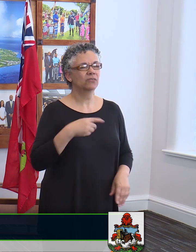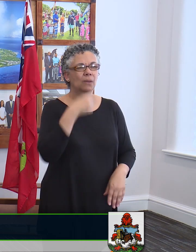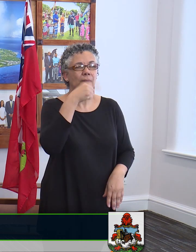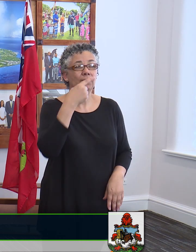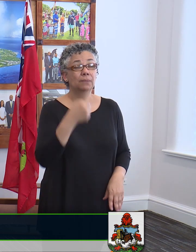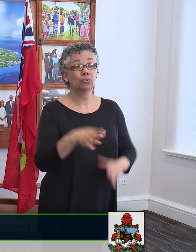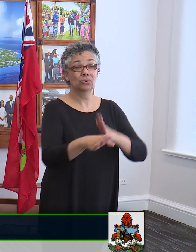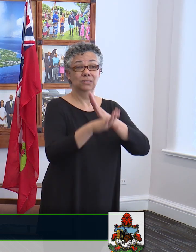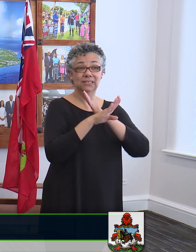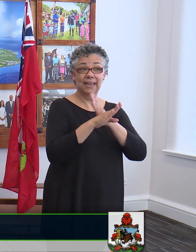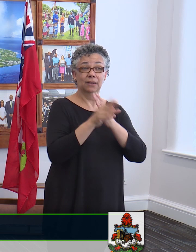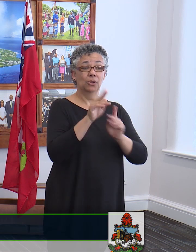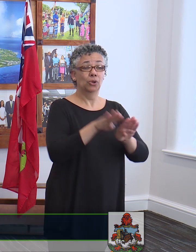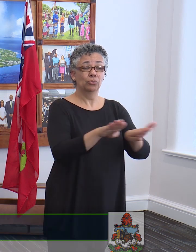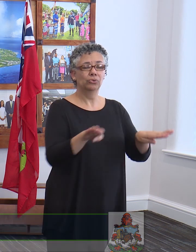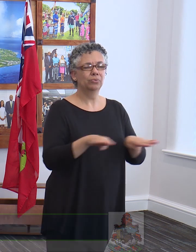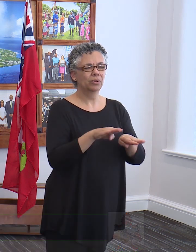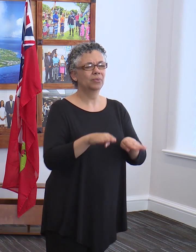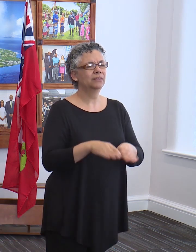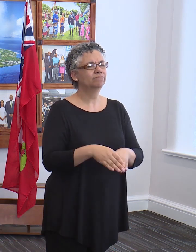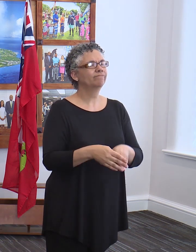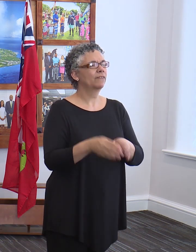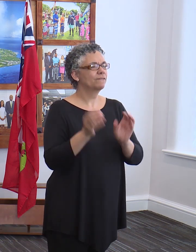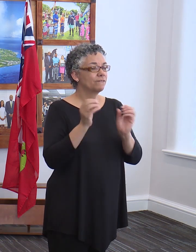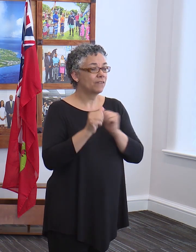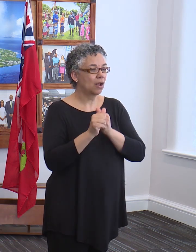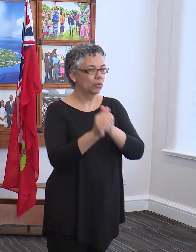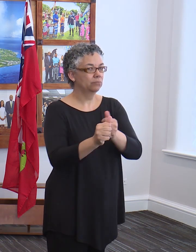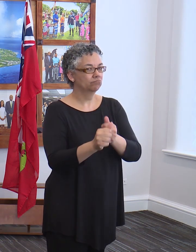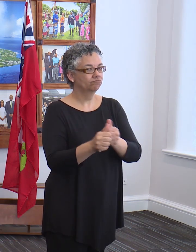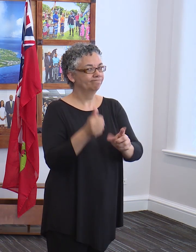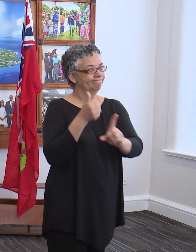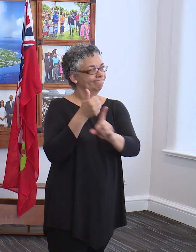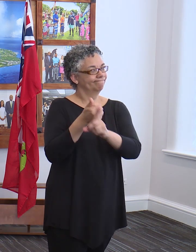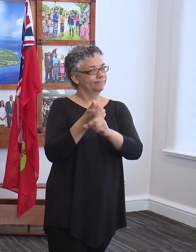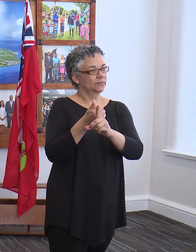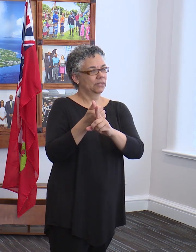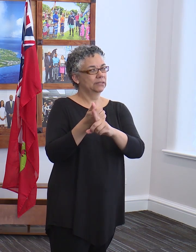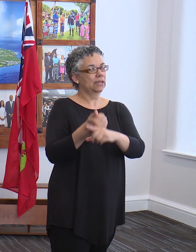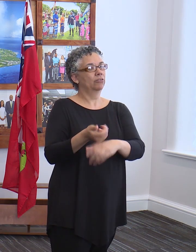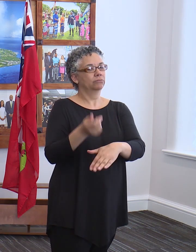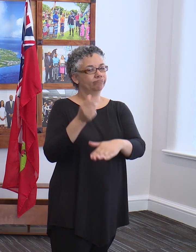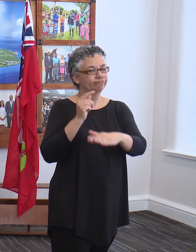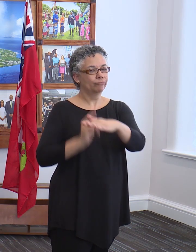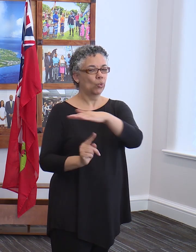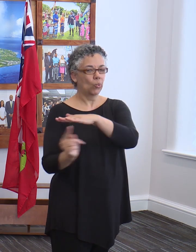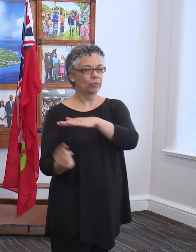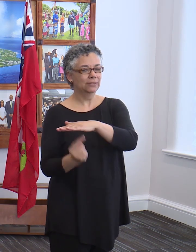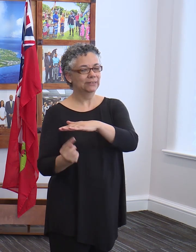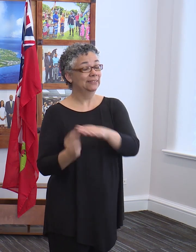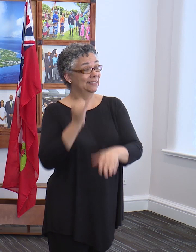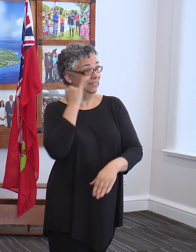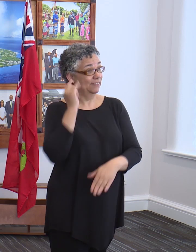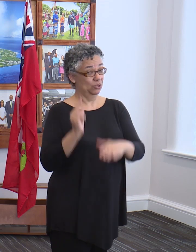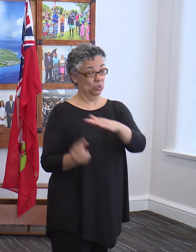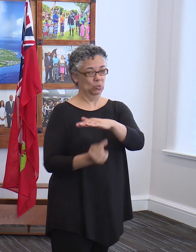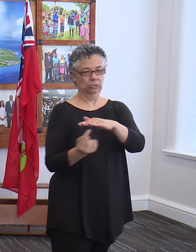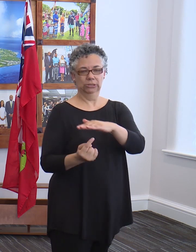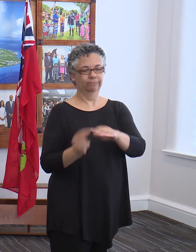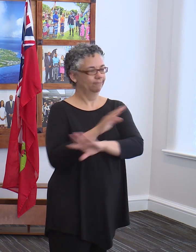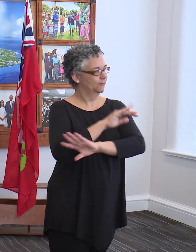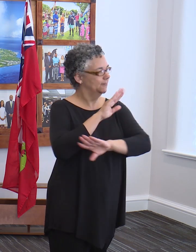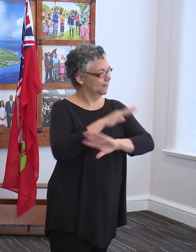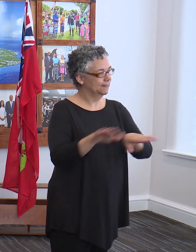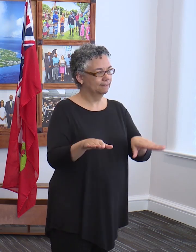their self-quarantine. If you are quarantined, you must not leave your house. This means